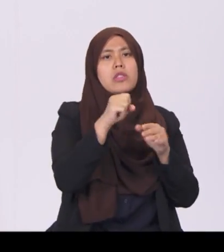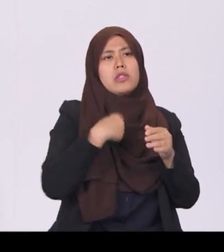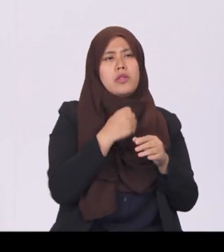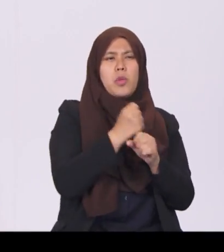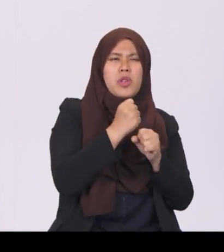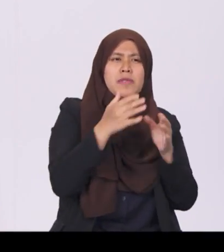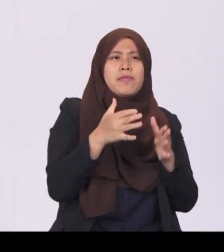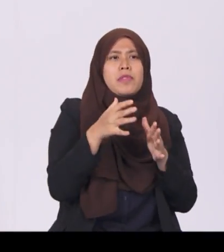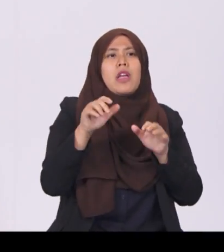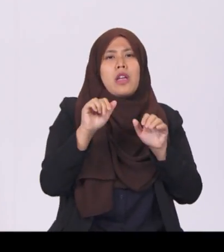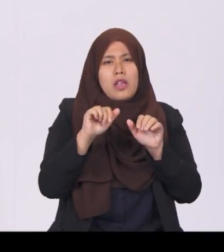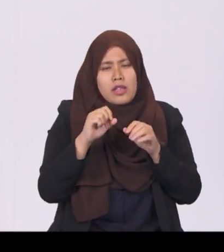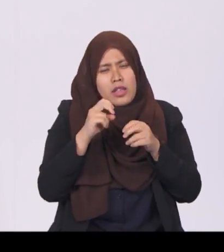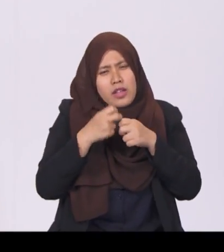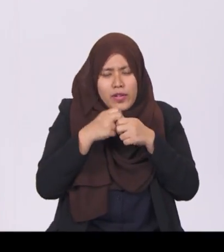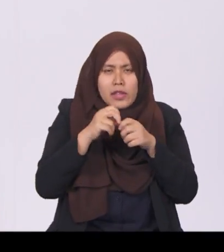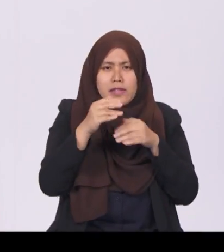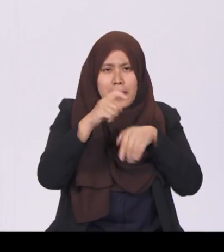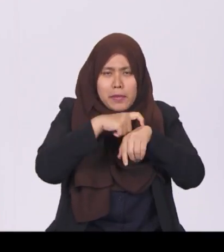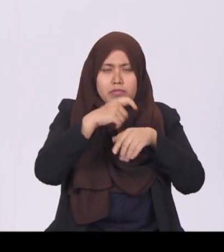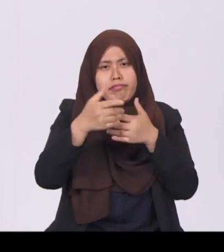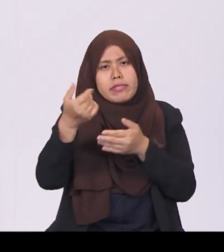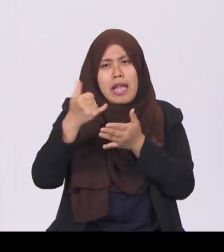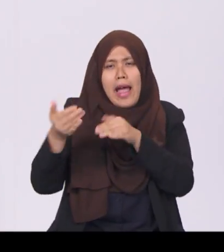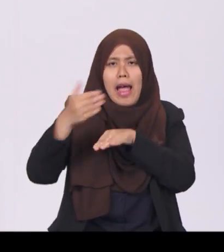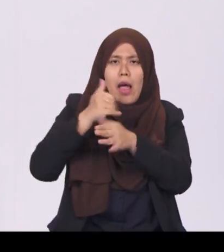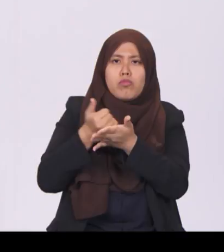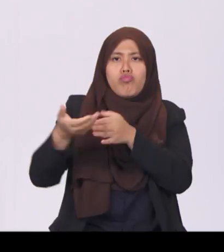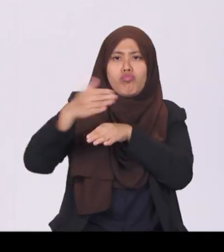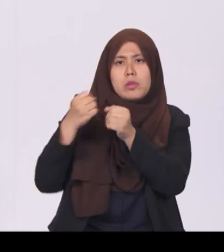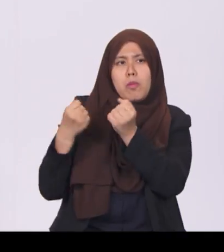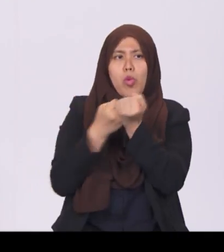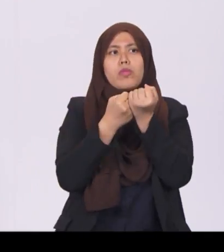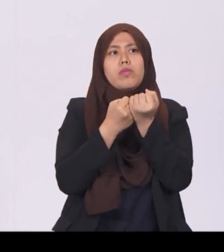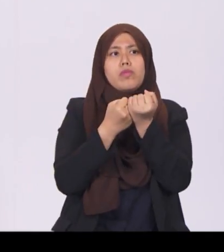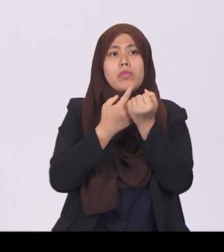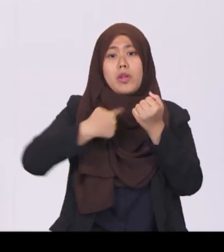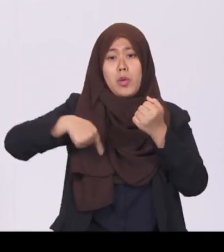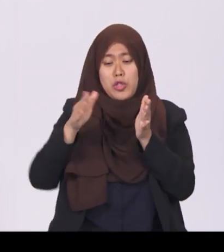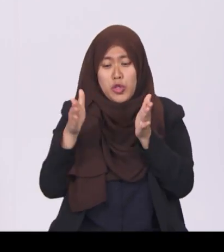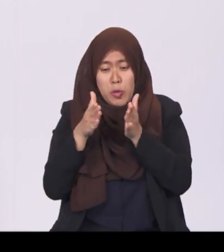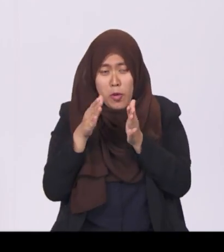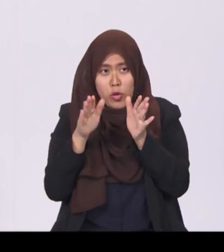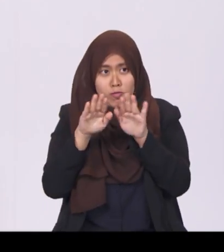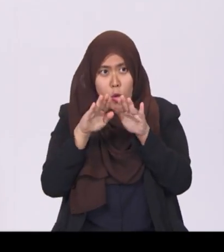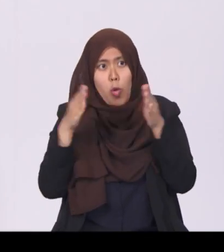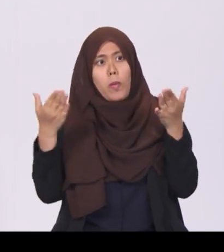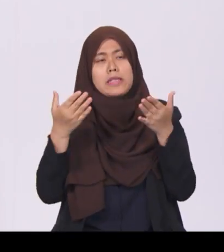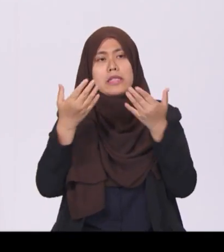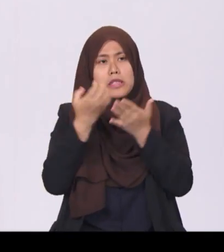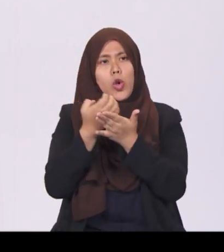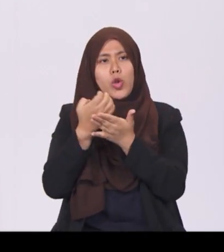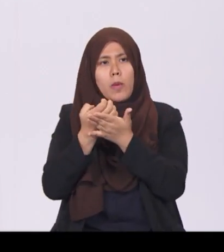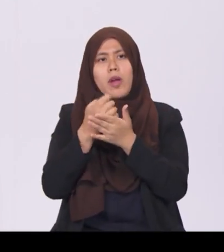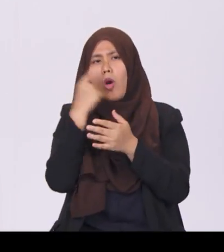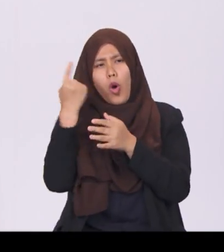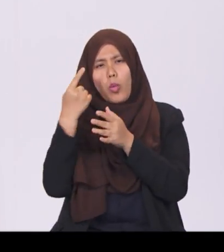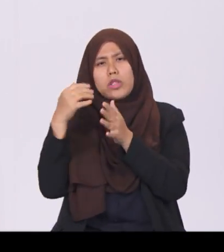As a small and open economy, we will always be vulnerable to fluctuations in the global economy and financial markets.